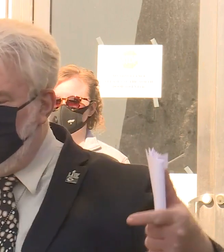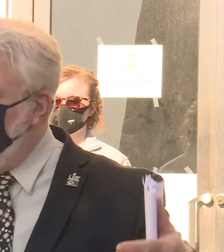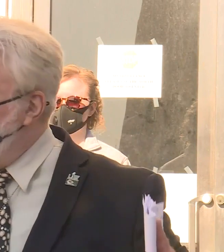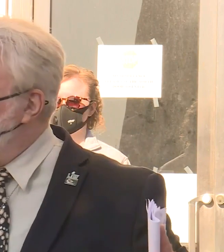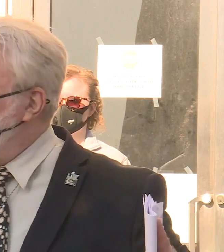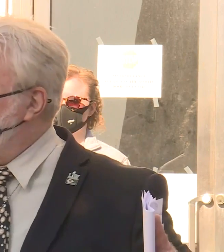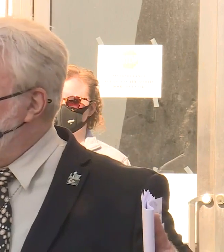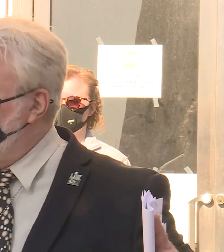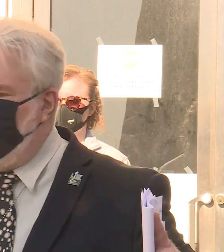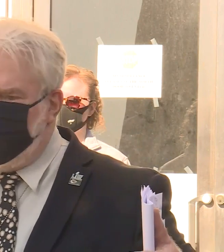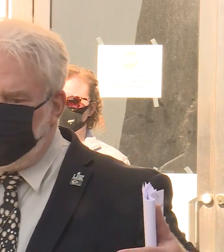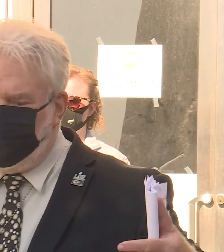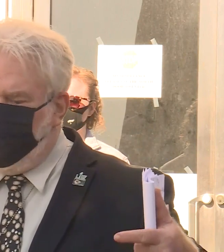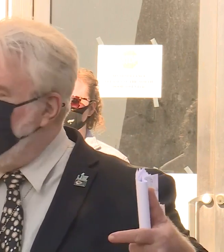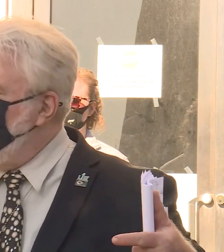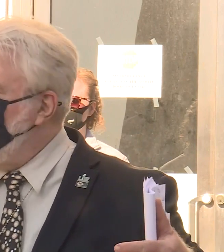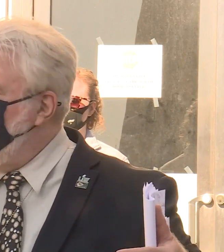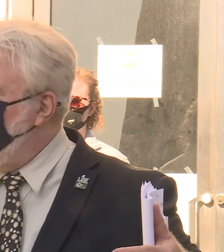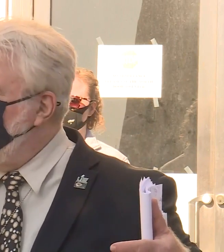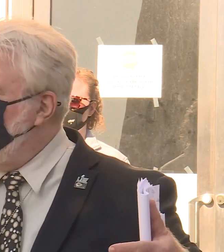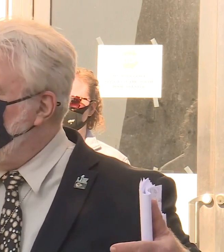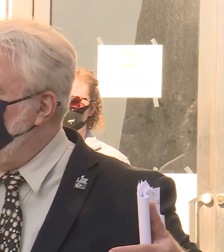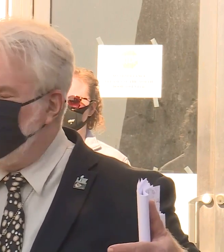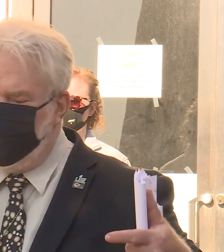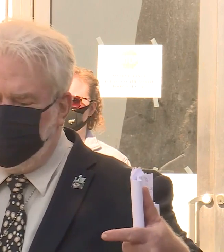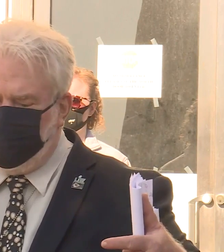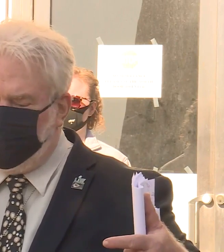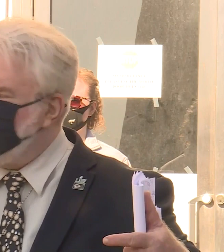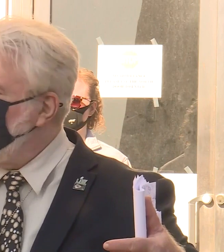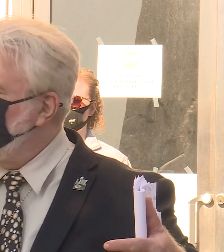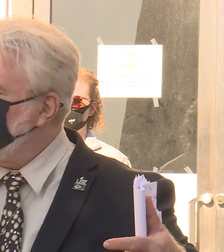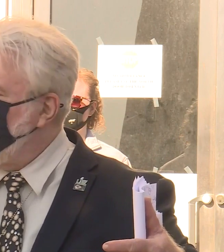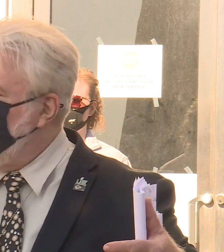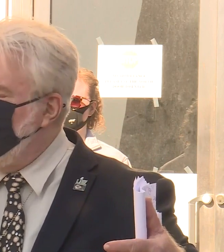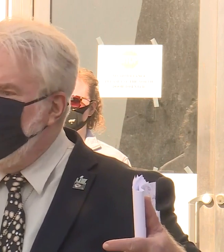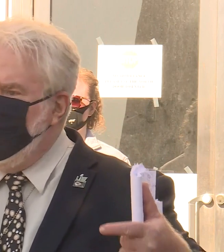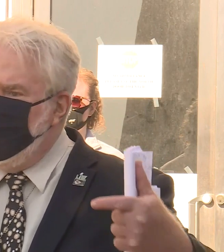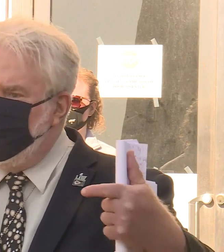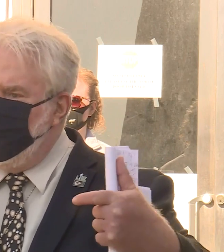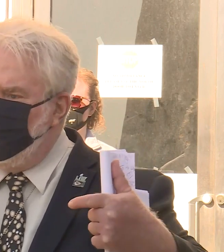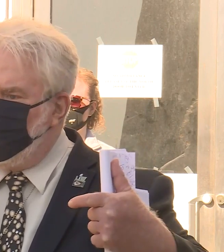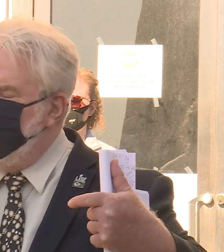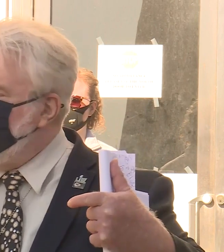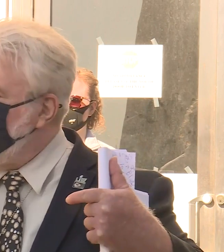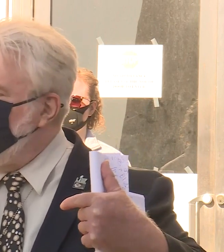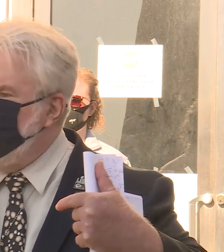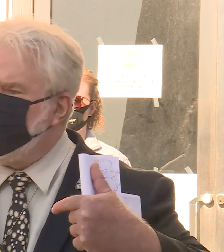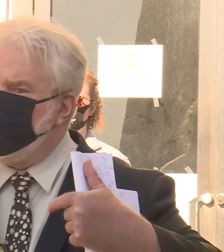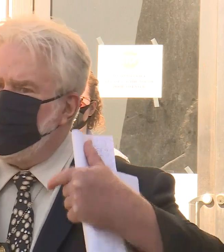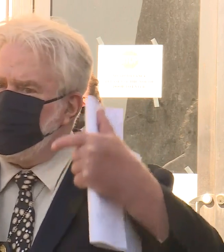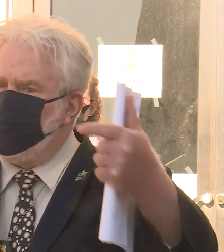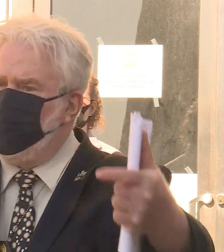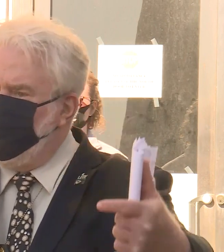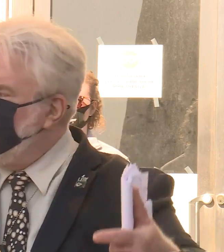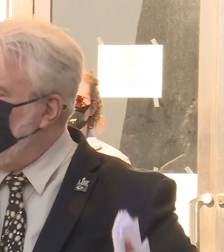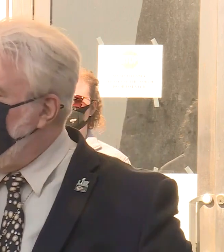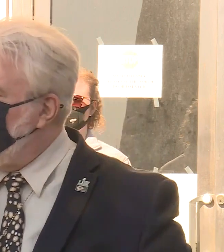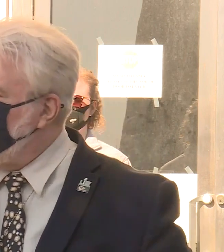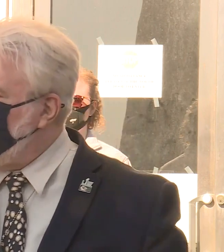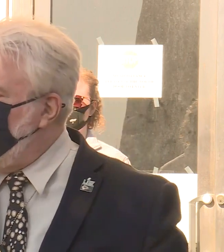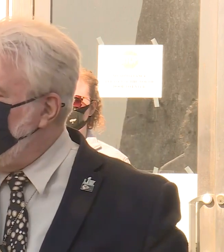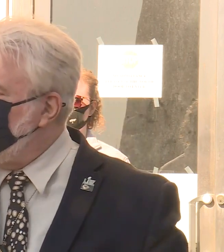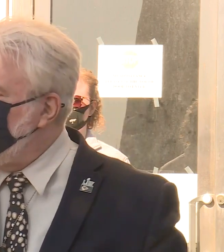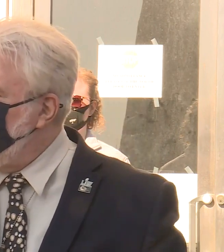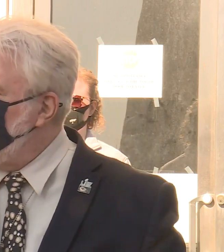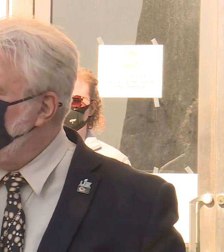have a plexiglass around the pulpit or lectern so that the preacher isn't spewing the